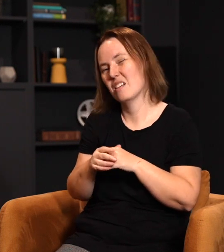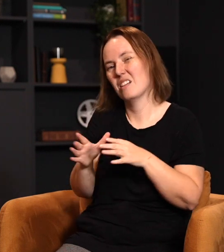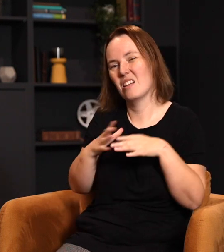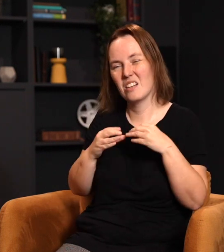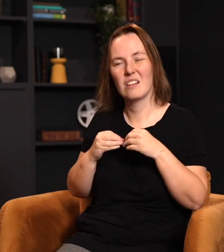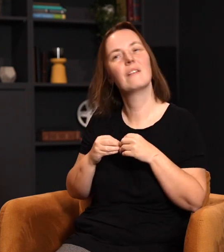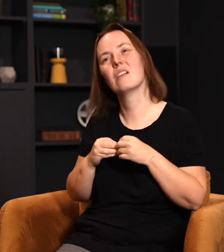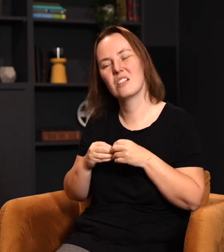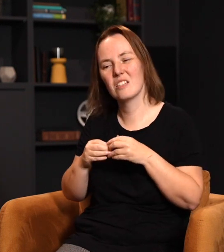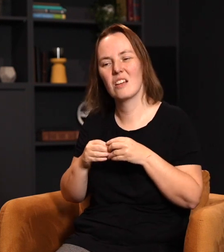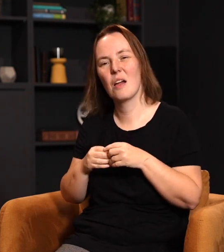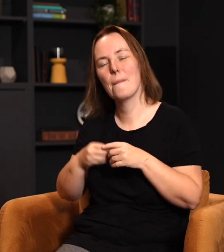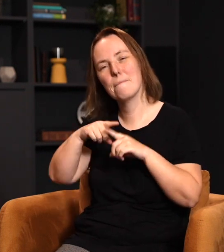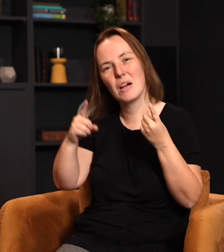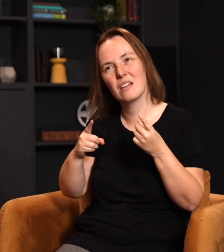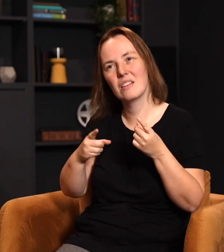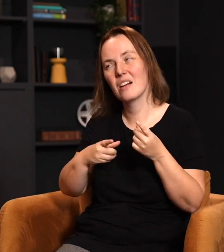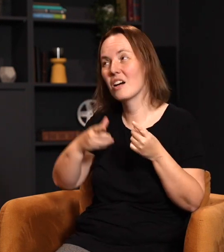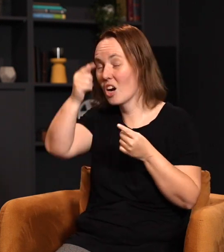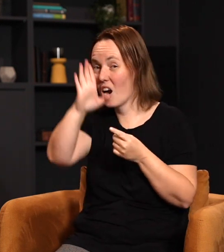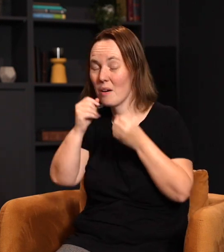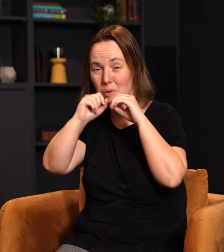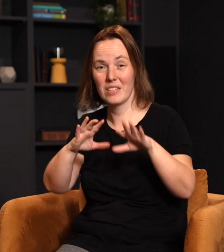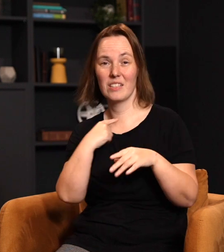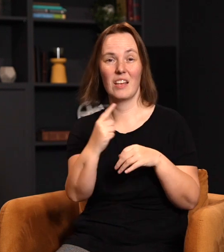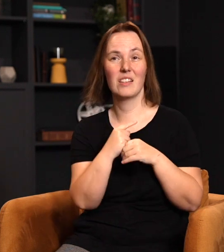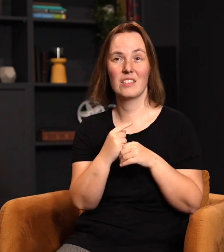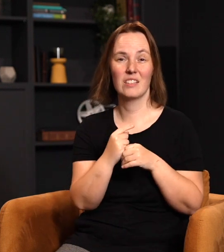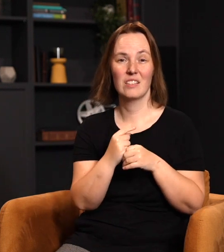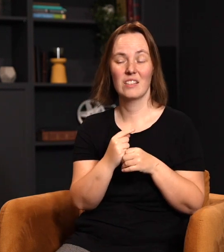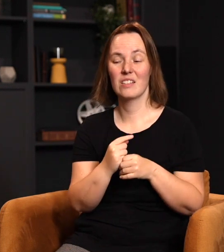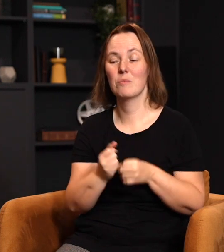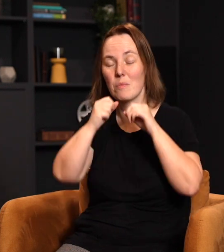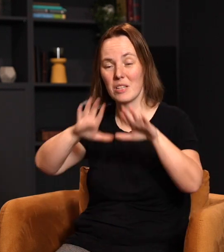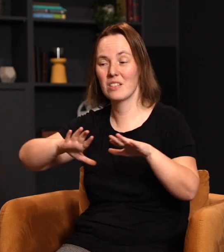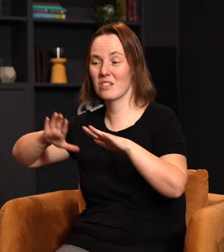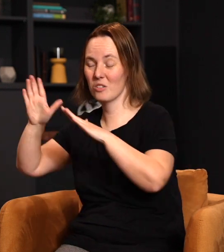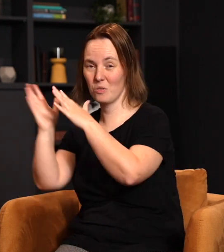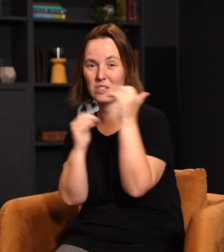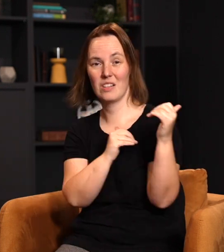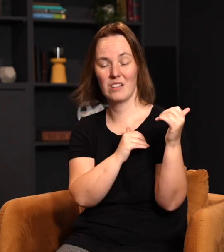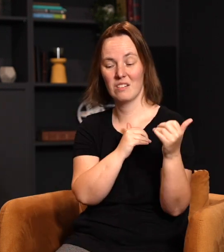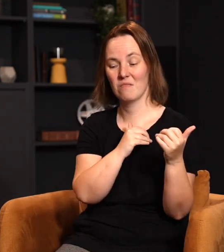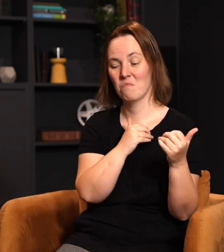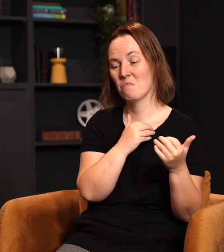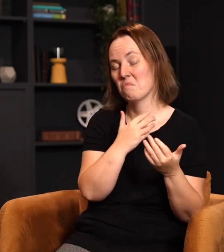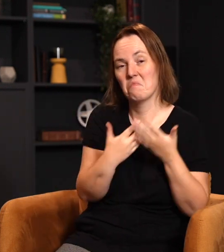our own lusts, but that God blesses us to be a blessing to our city. In whatever way it